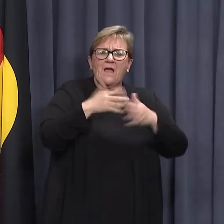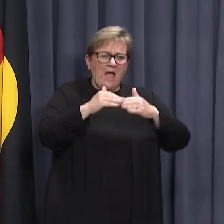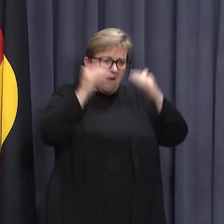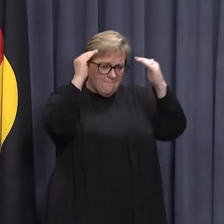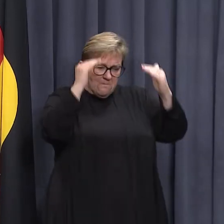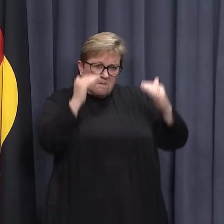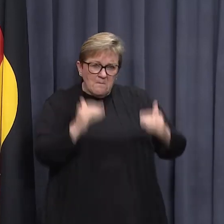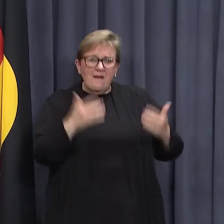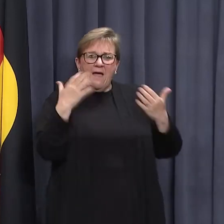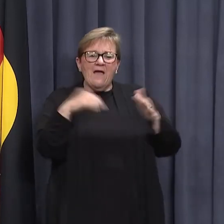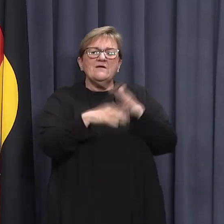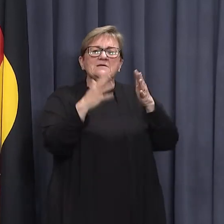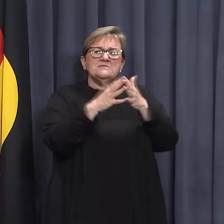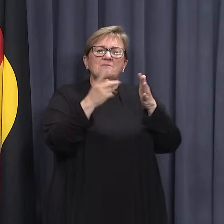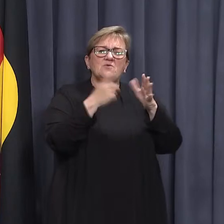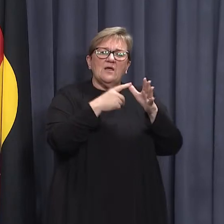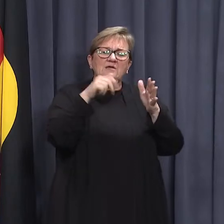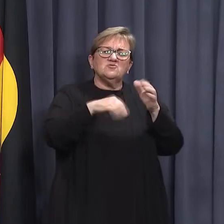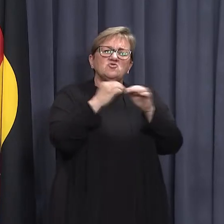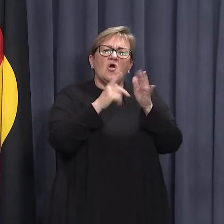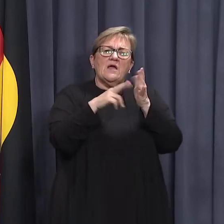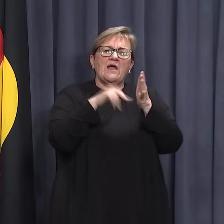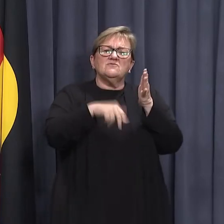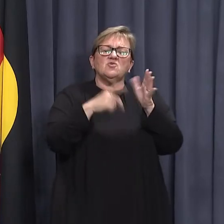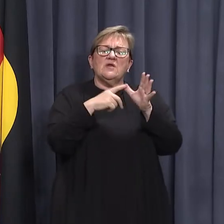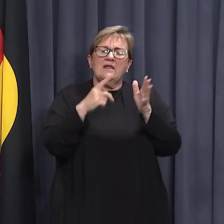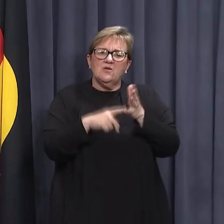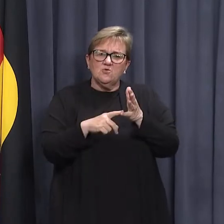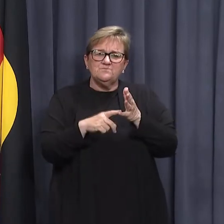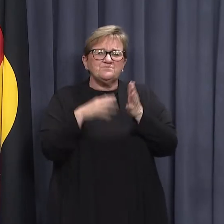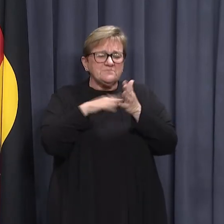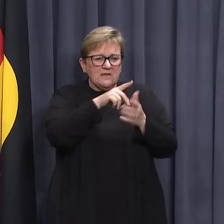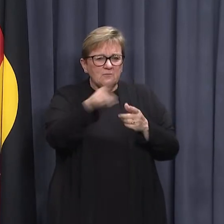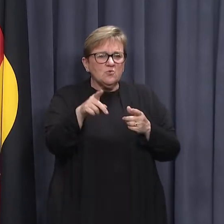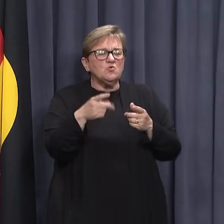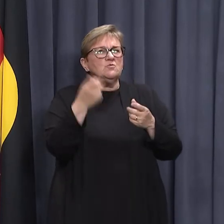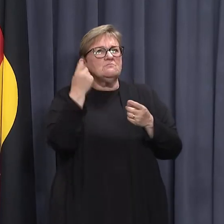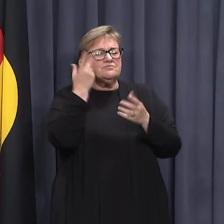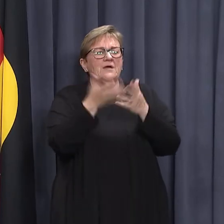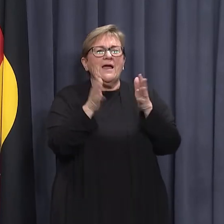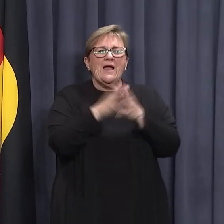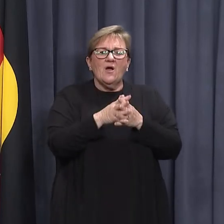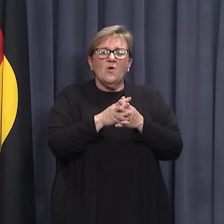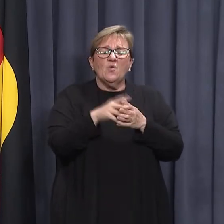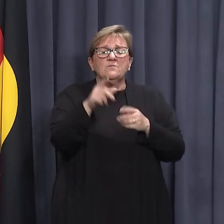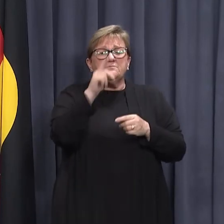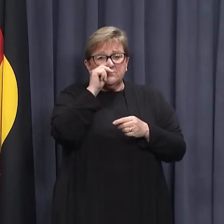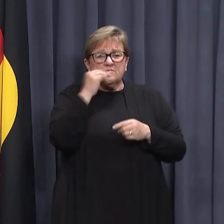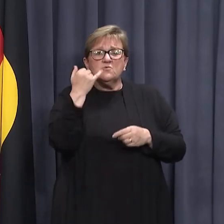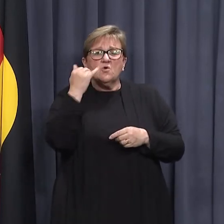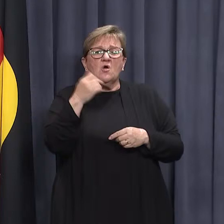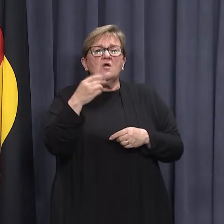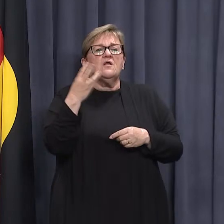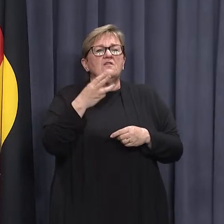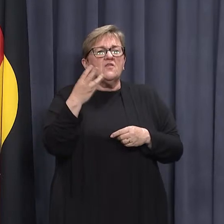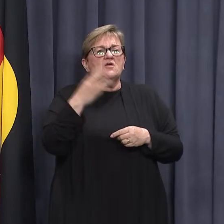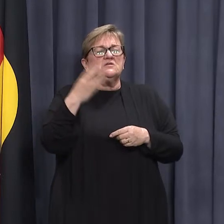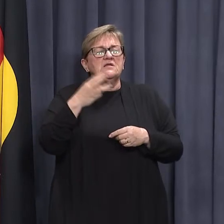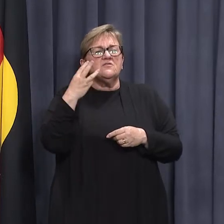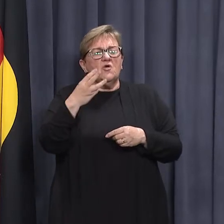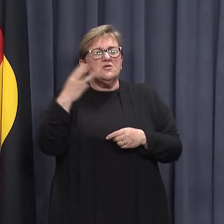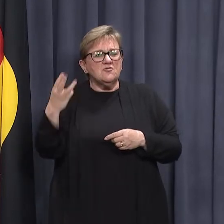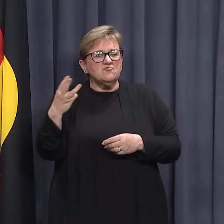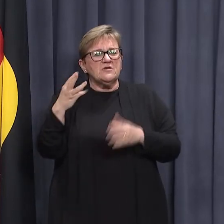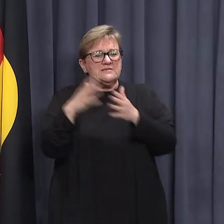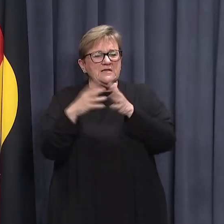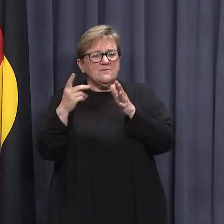guides available on wa.gov.au to help with the process. You can also call 13 33